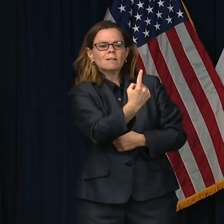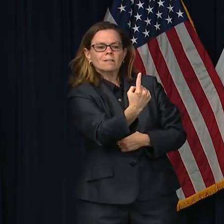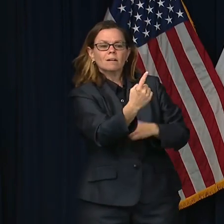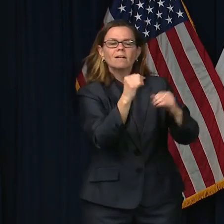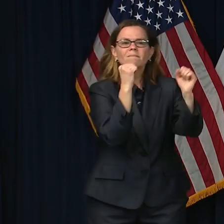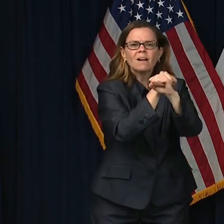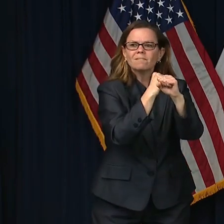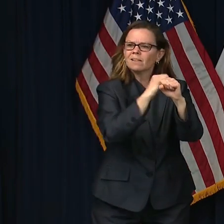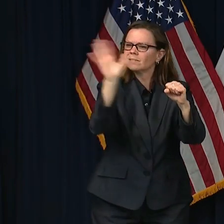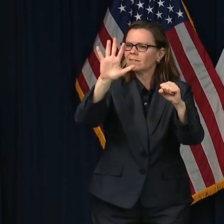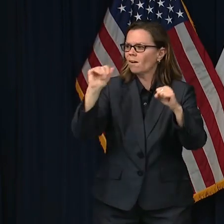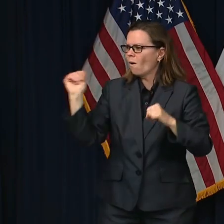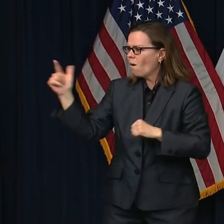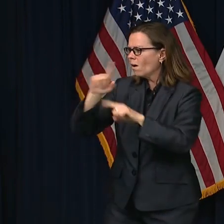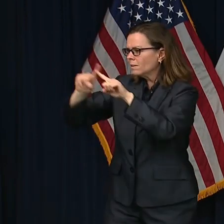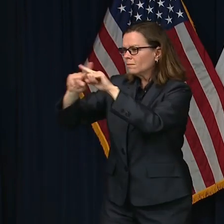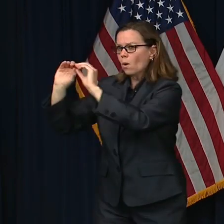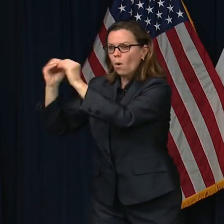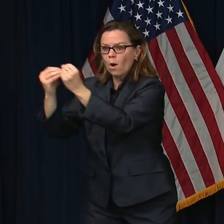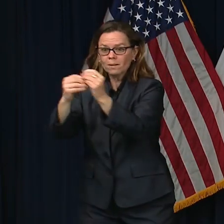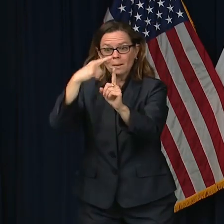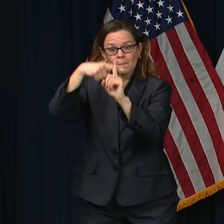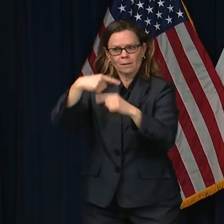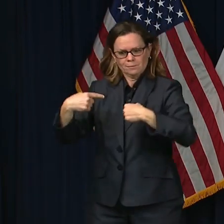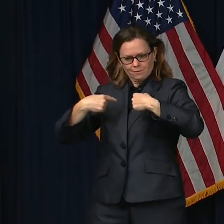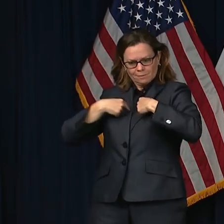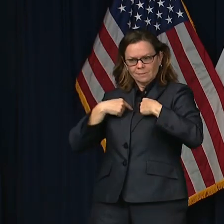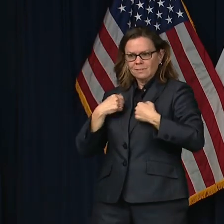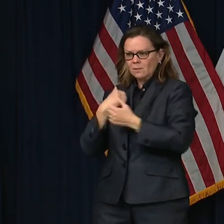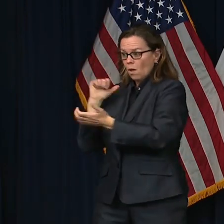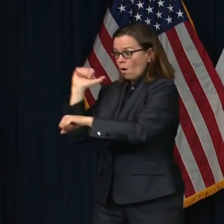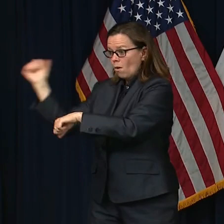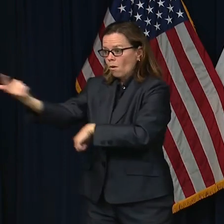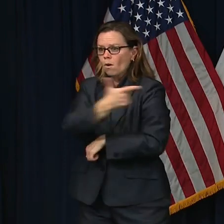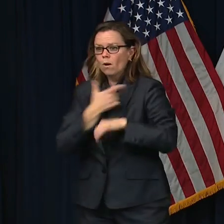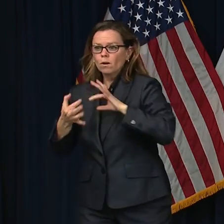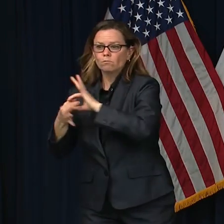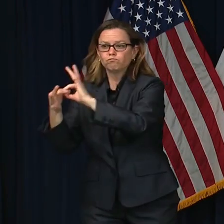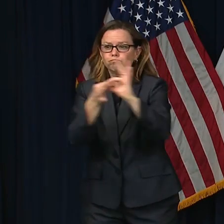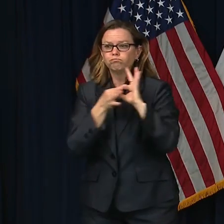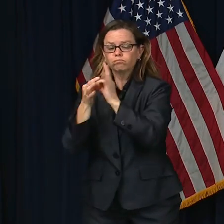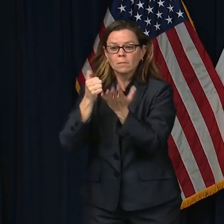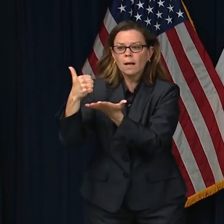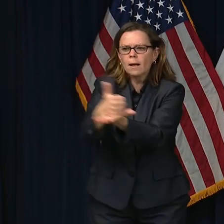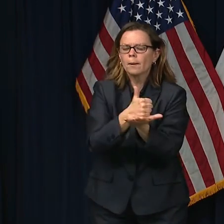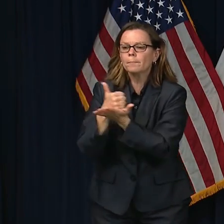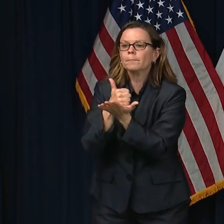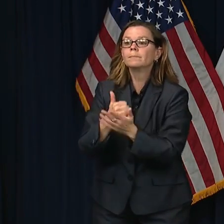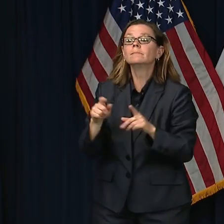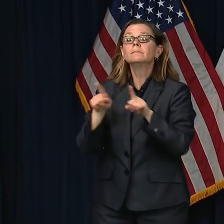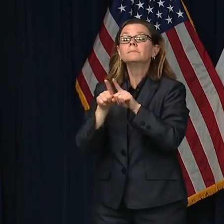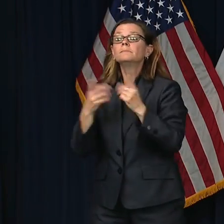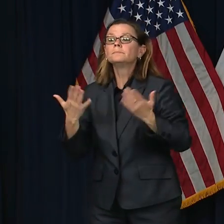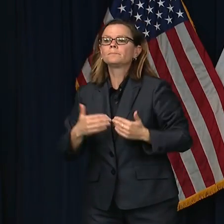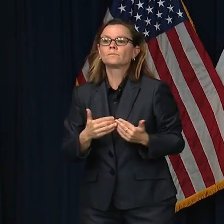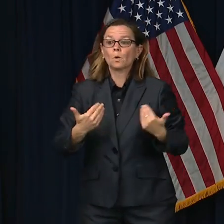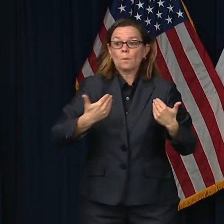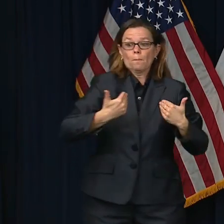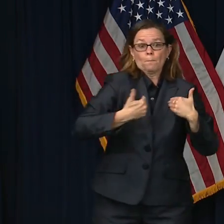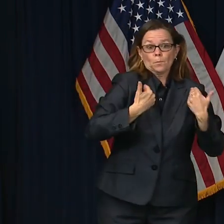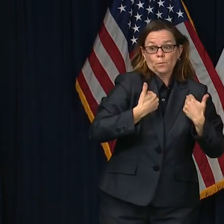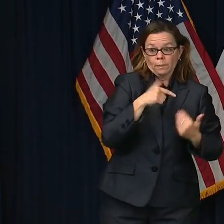Fighting for the safety of youth care, Aunt Martha's Health and Wellness Center has developed a first-of-its-kind program,